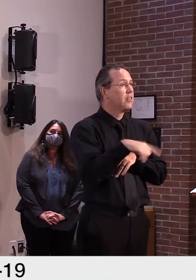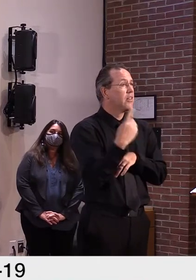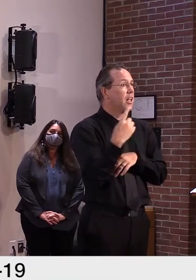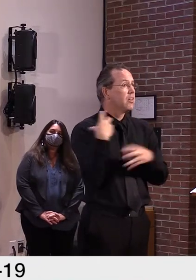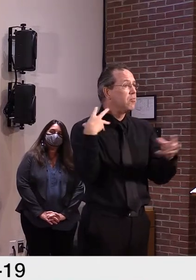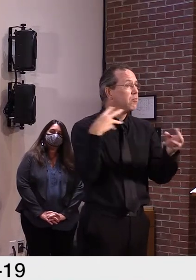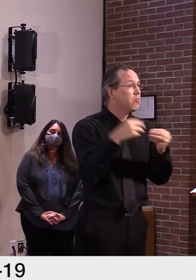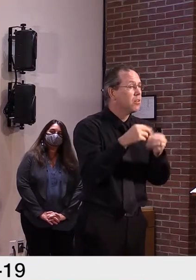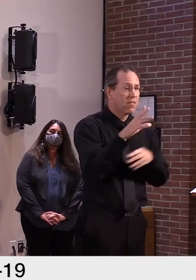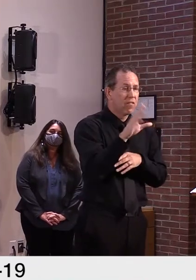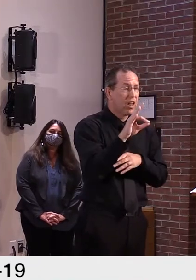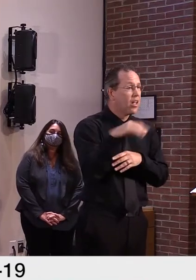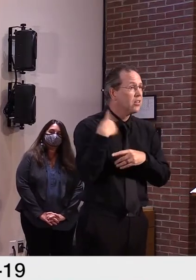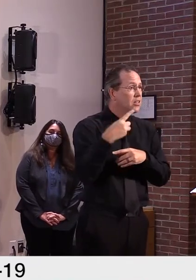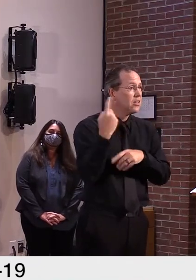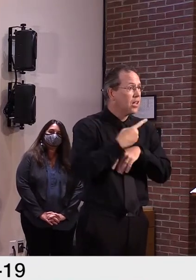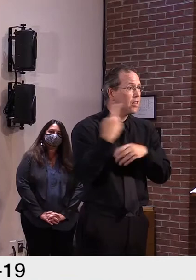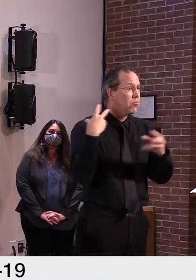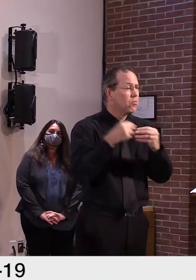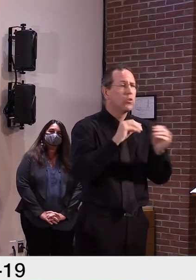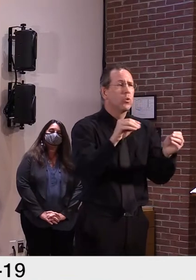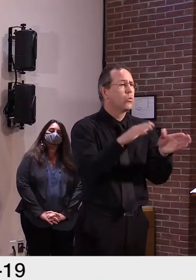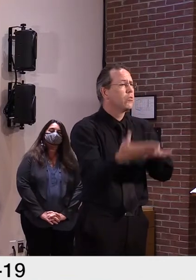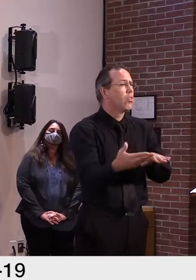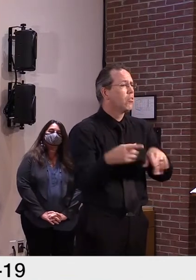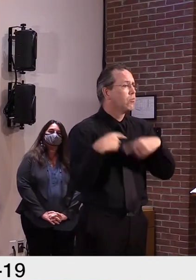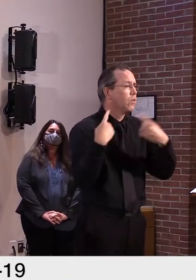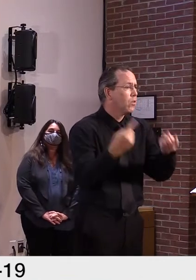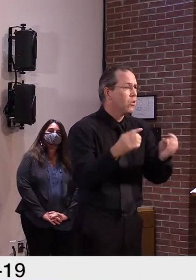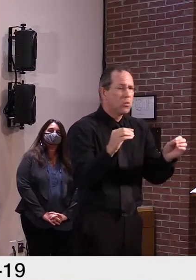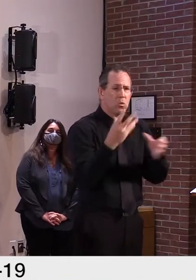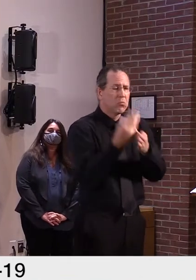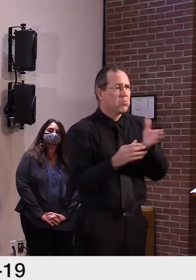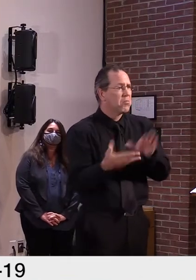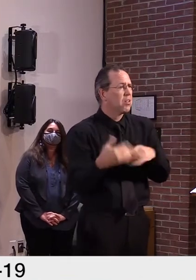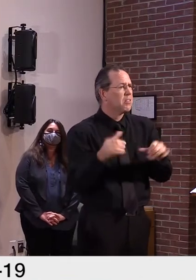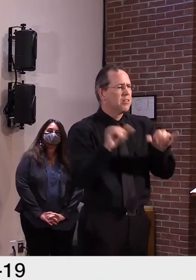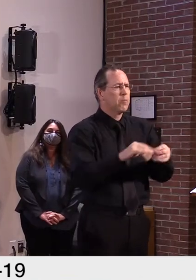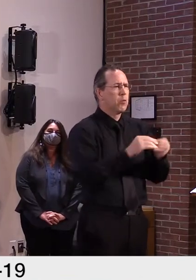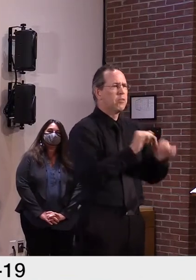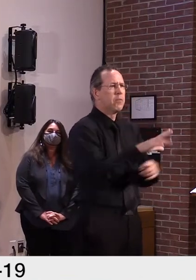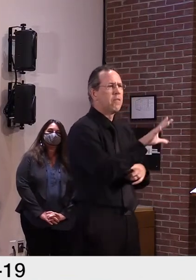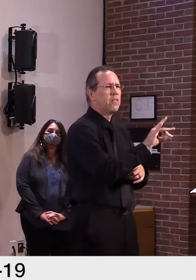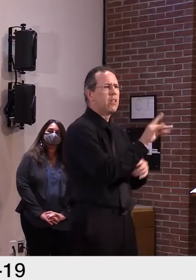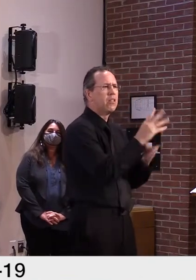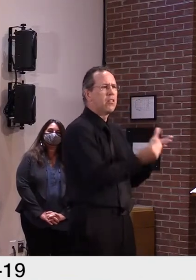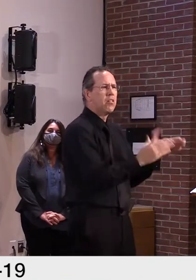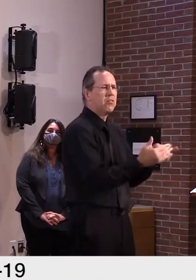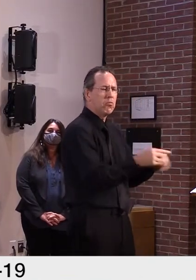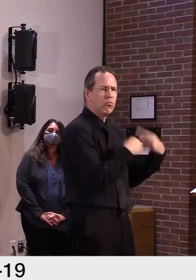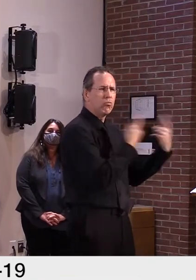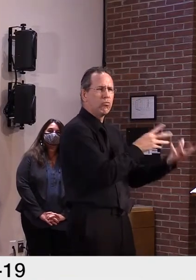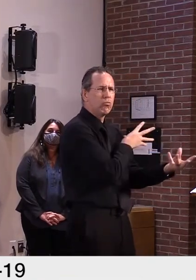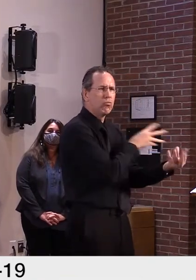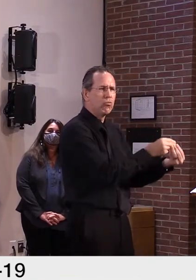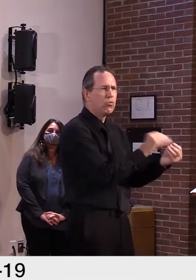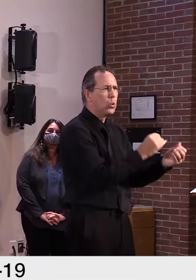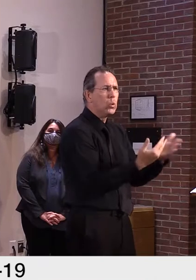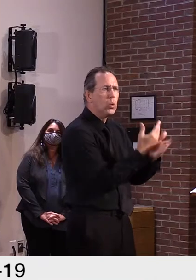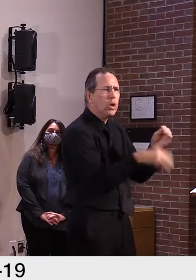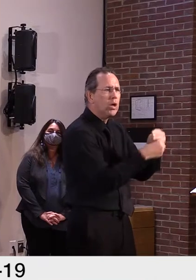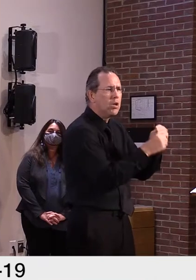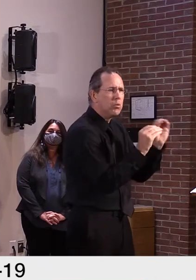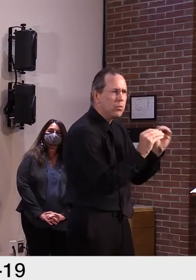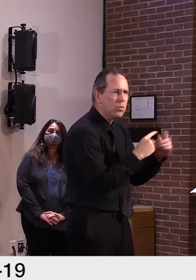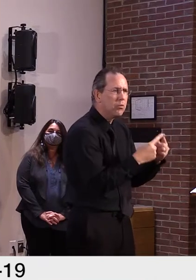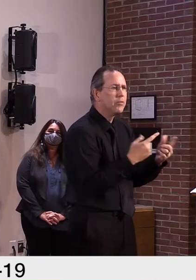What I really want to talk to you about this morning, though, is the flu. We say every year the best way to prevent the flu, obviously, is to get